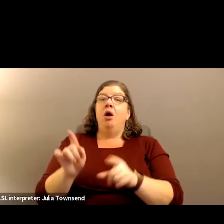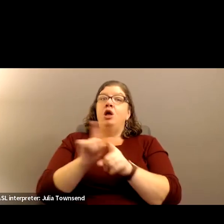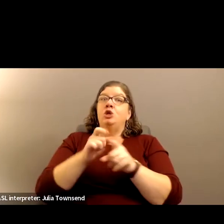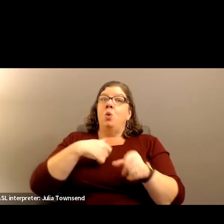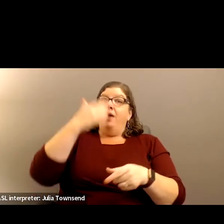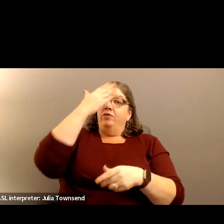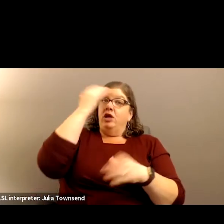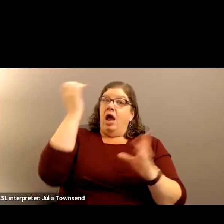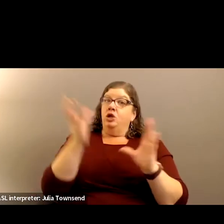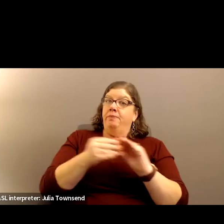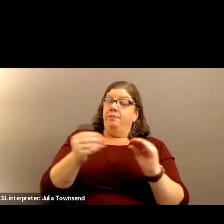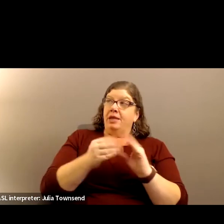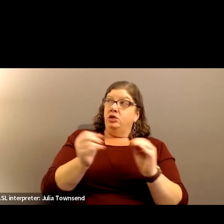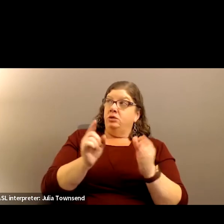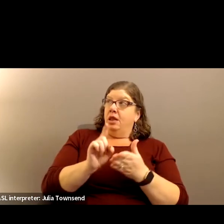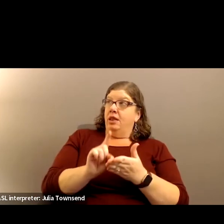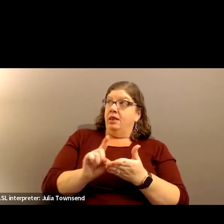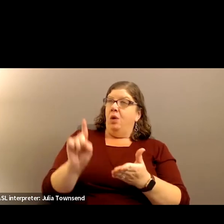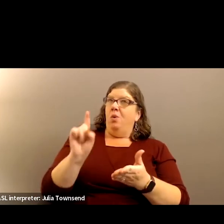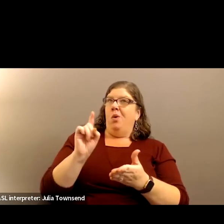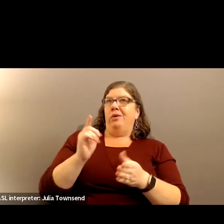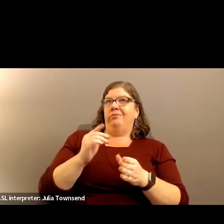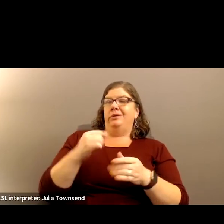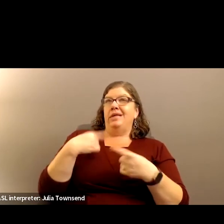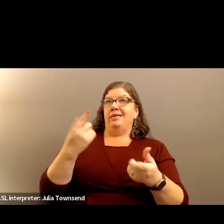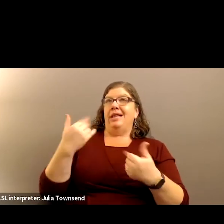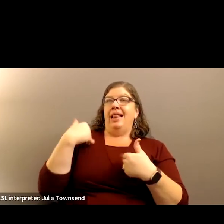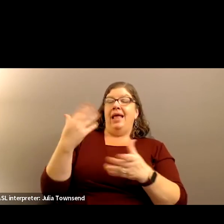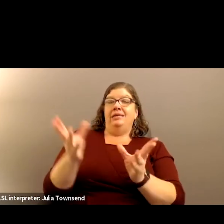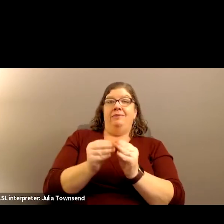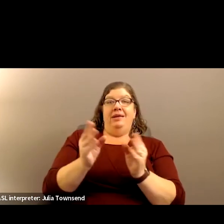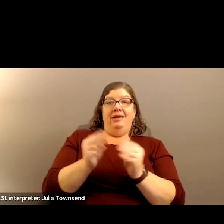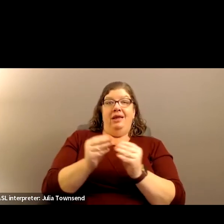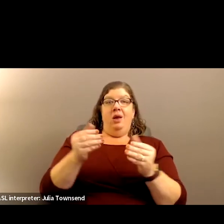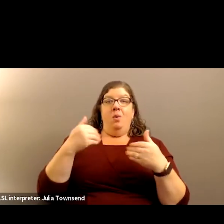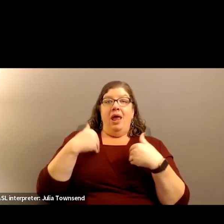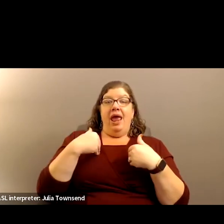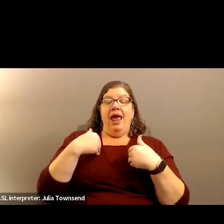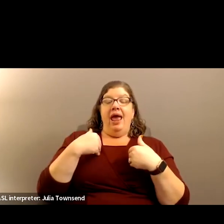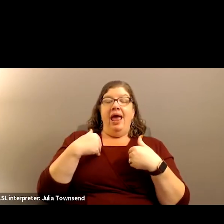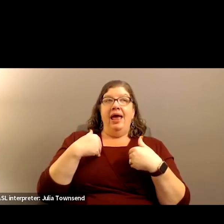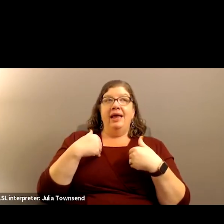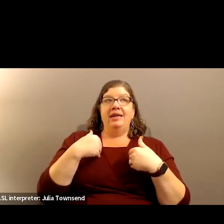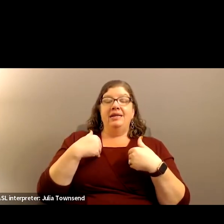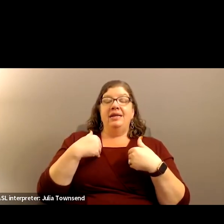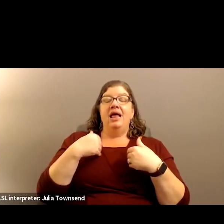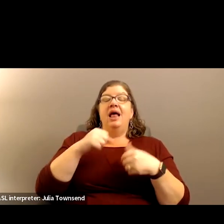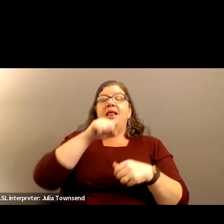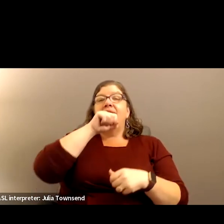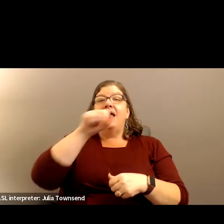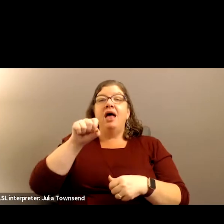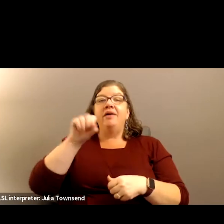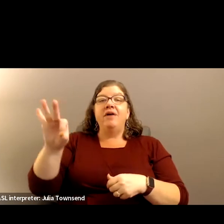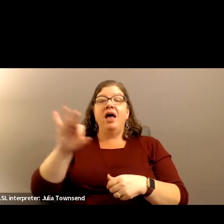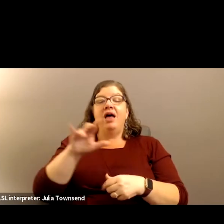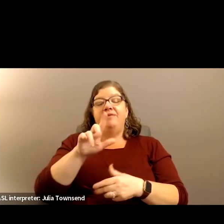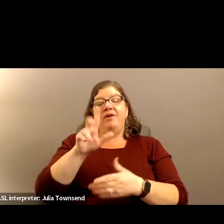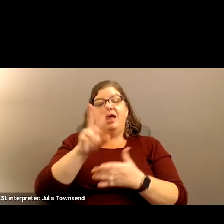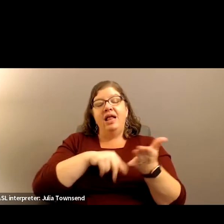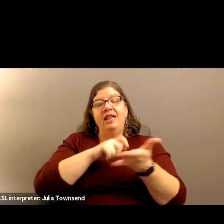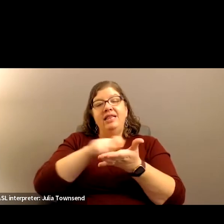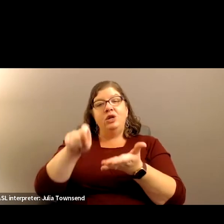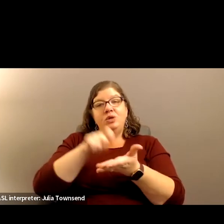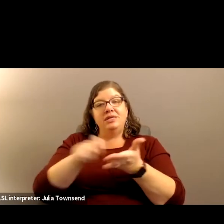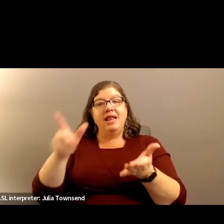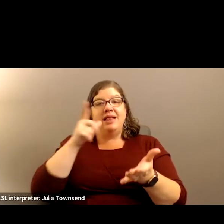mention that last week or since we last met, I should say, we had a love of literacy luncheon where we were able